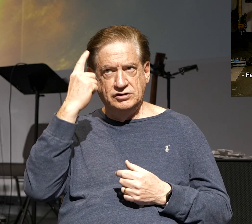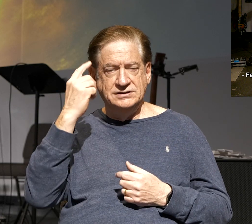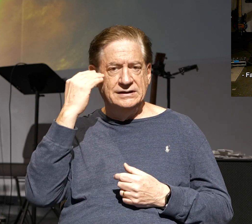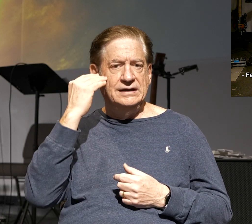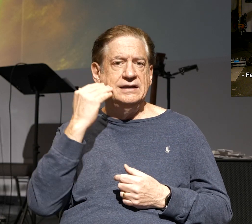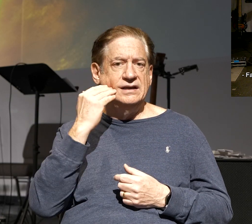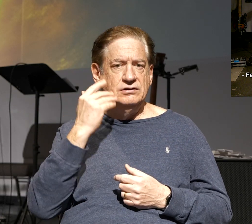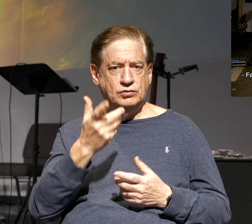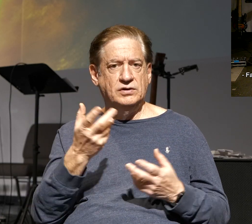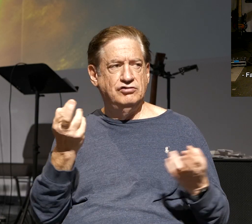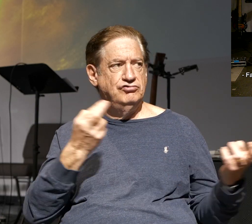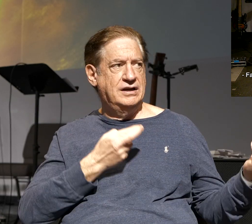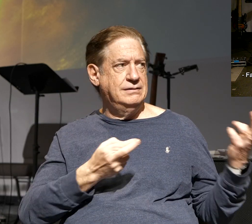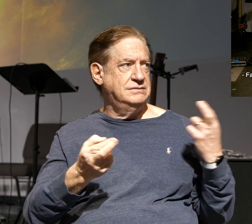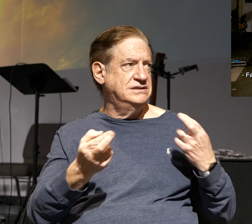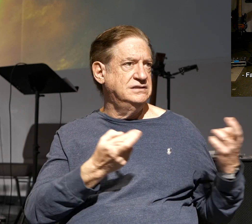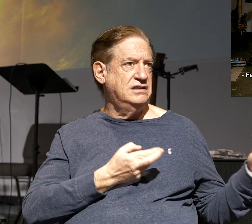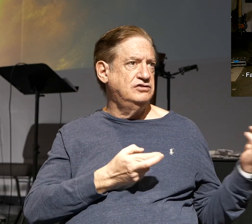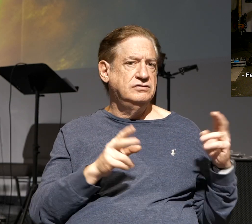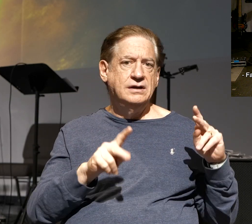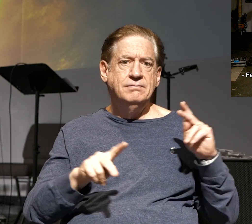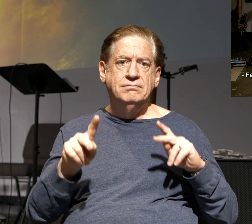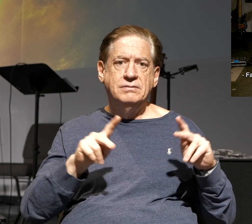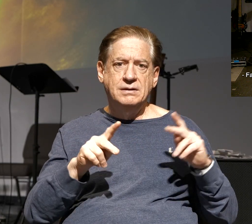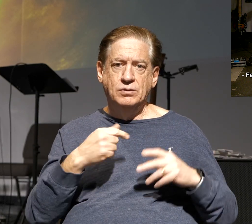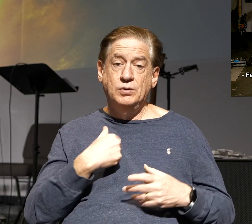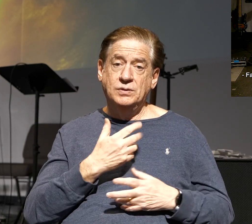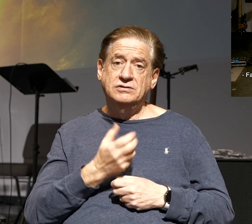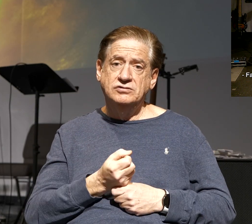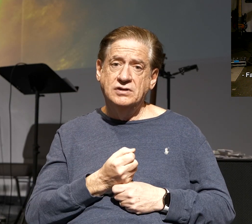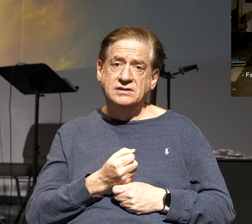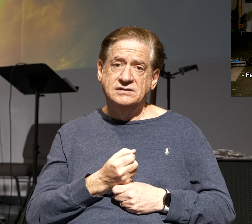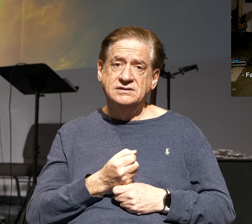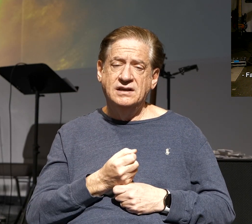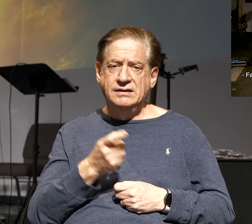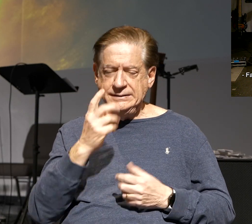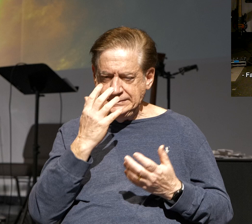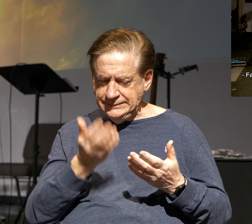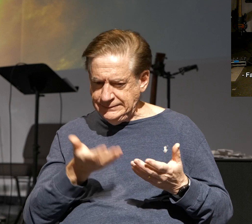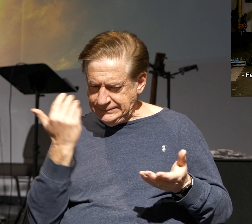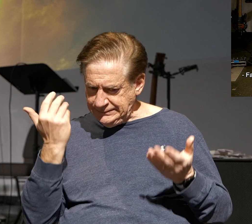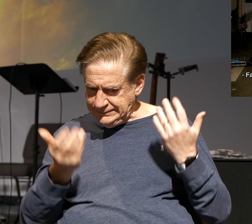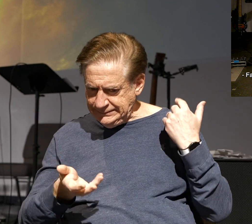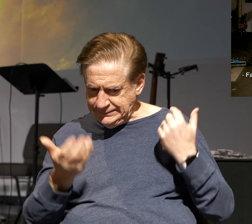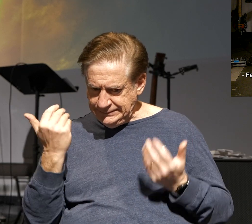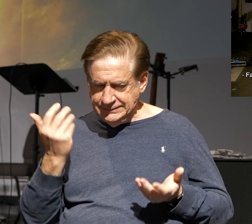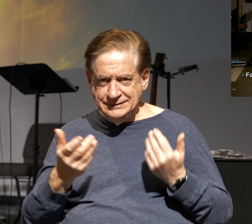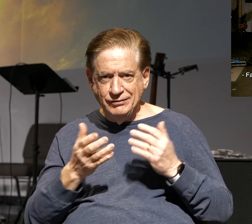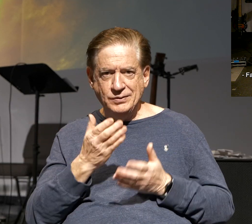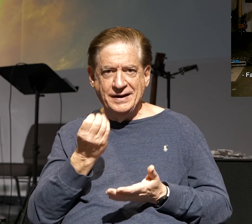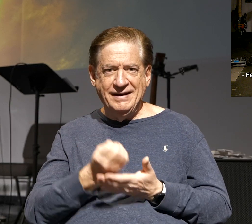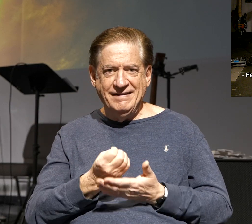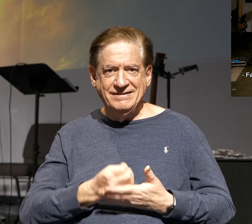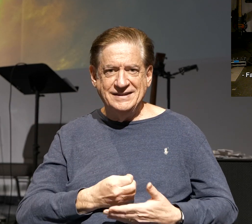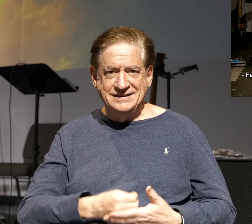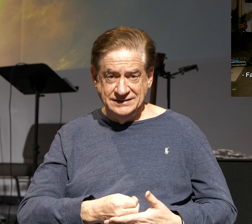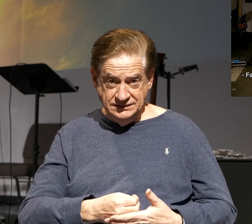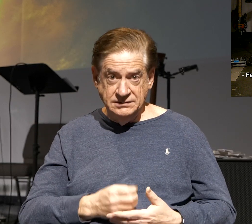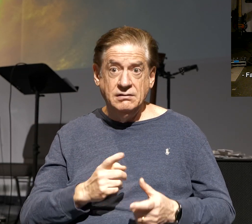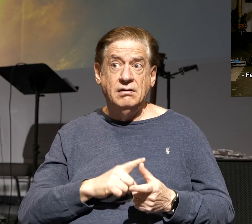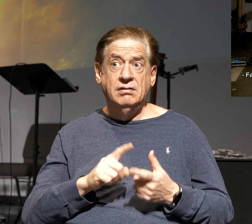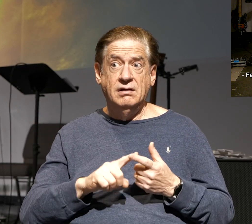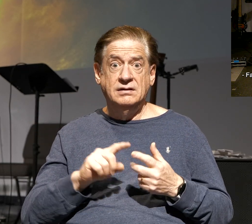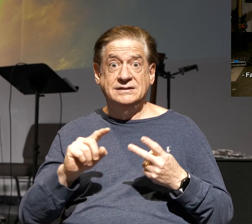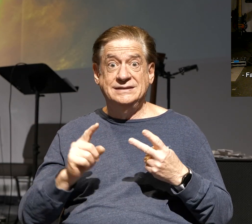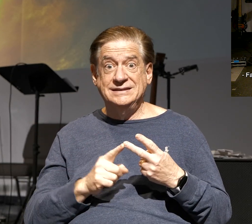head. You get recommendations from people you trust, and you sift through the evidence. And then